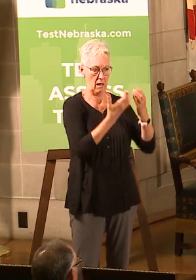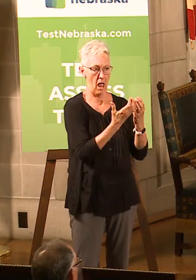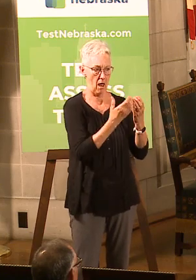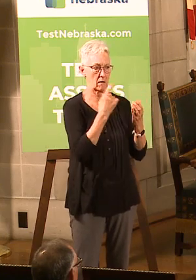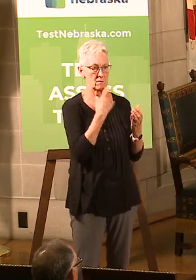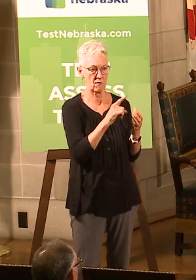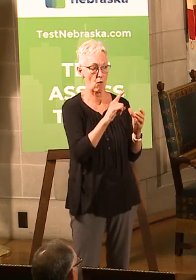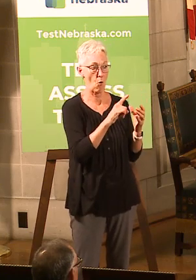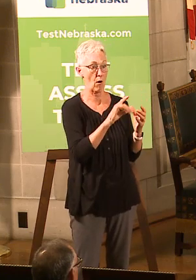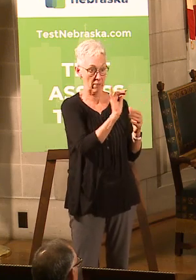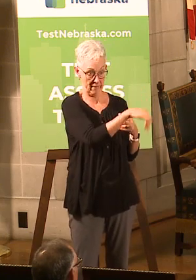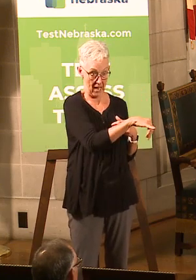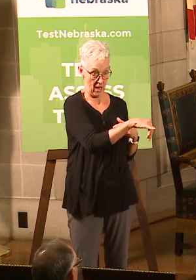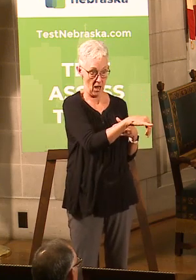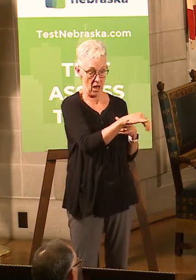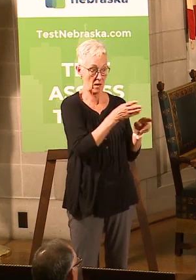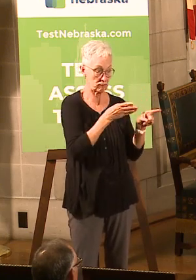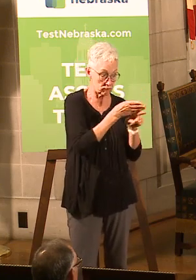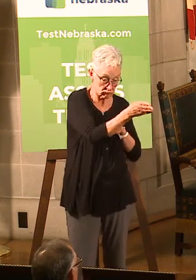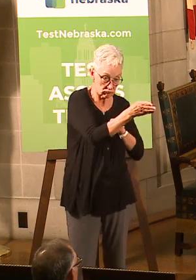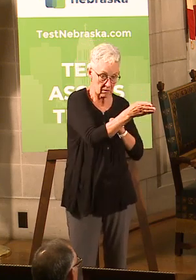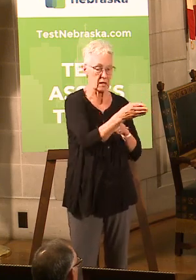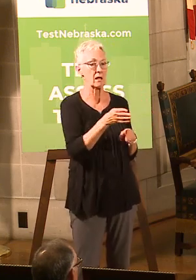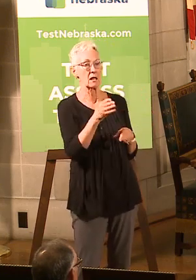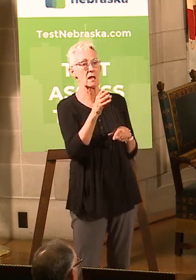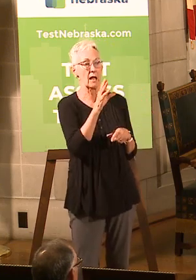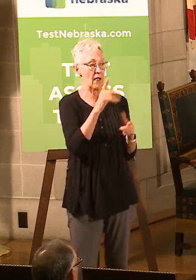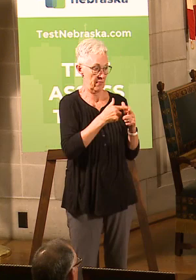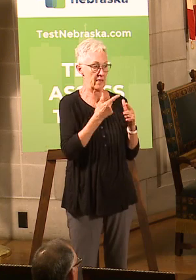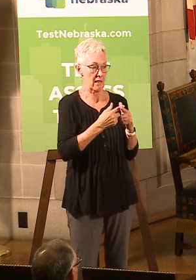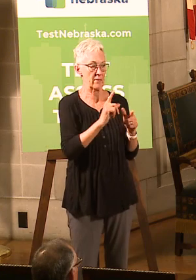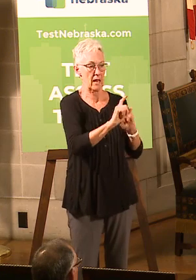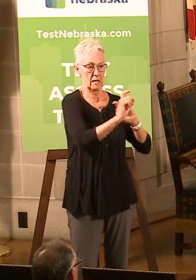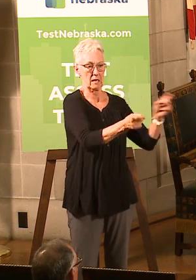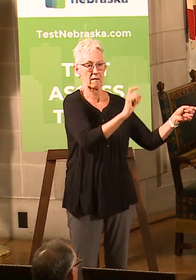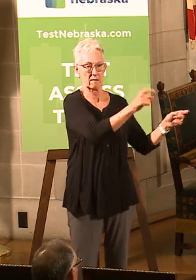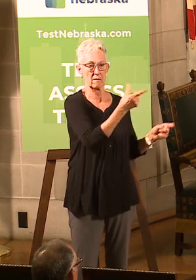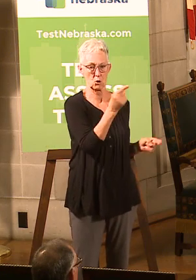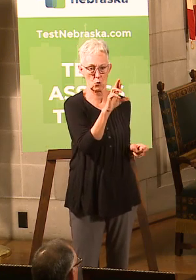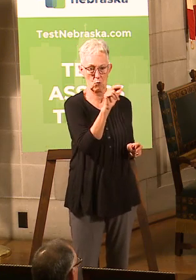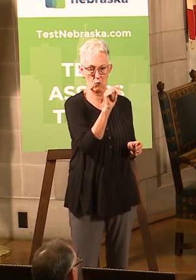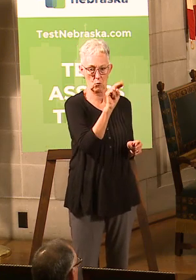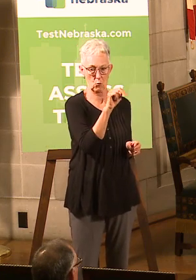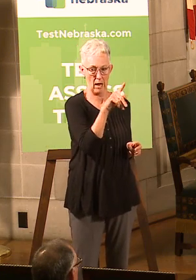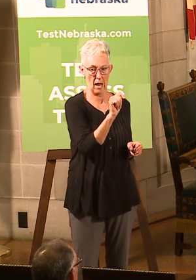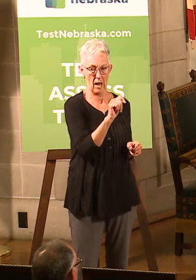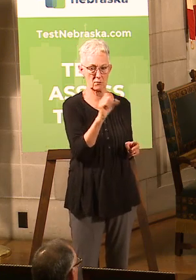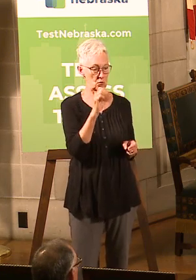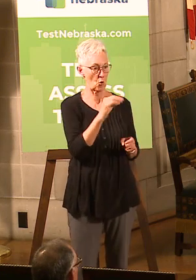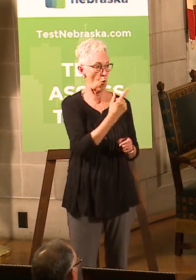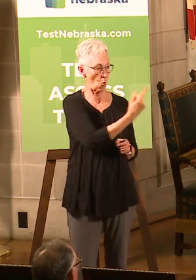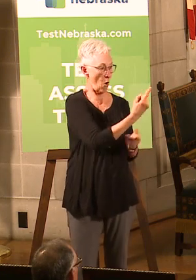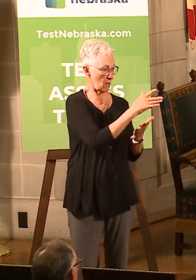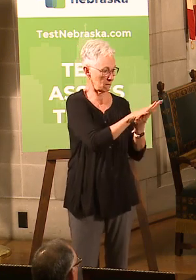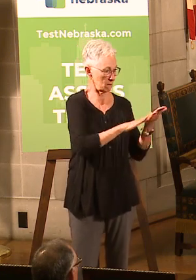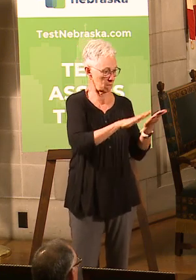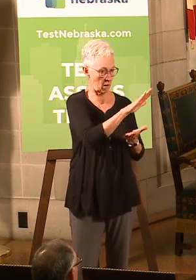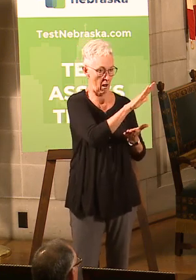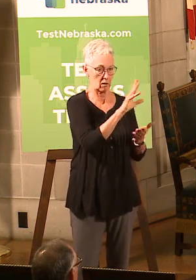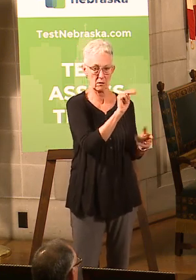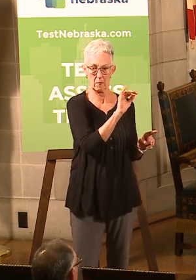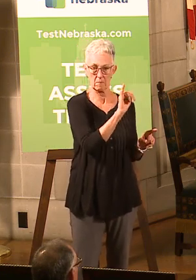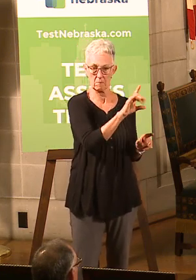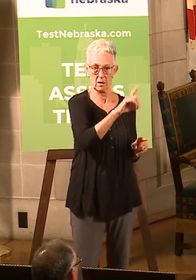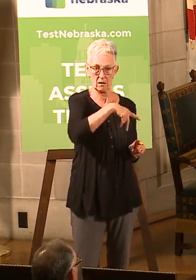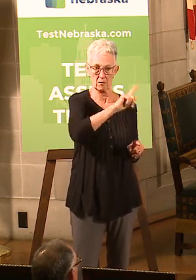answer, you know, for Mid-Plains versus Metro, right? So they may have two different answers for that. But the idea is that we want